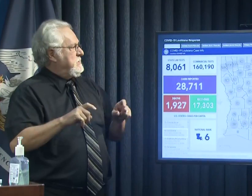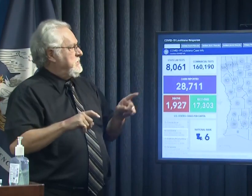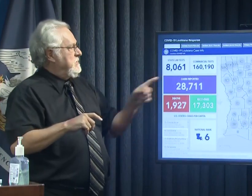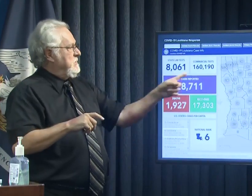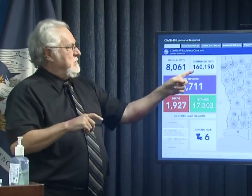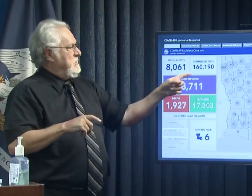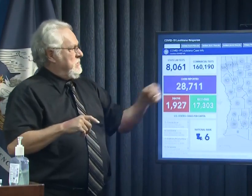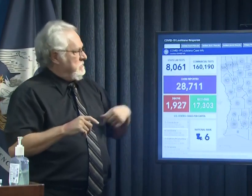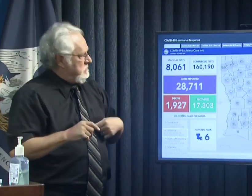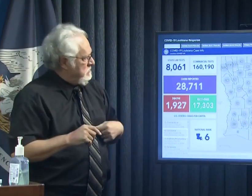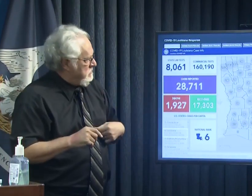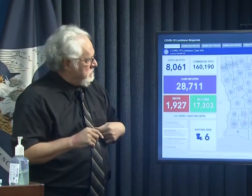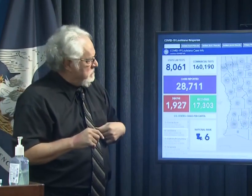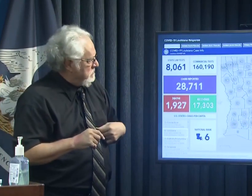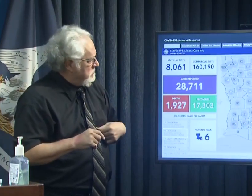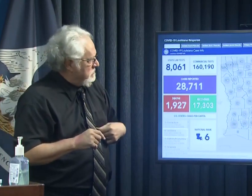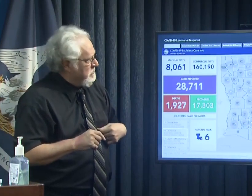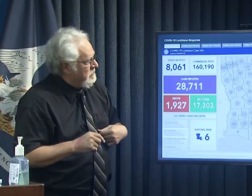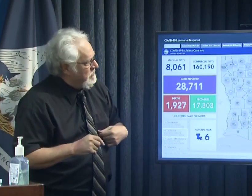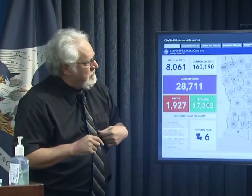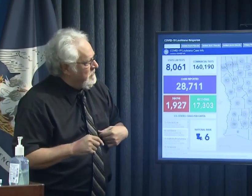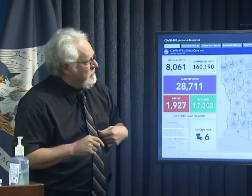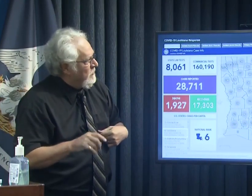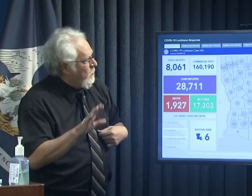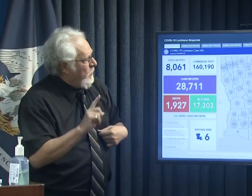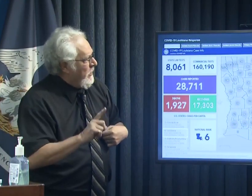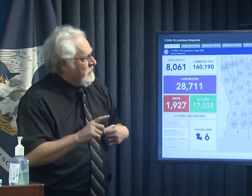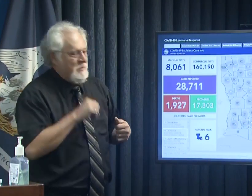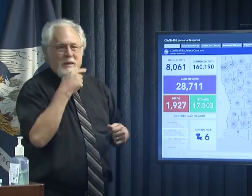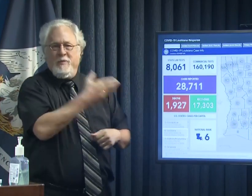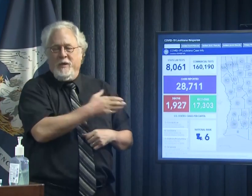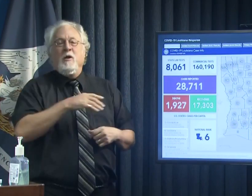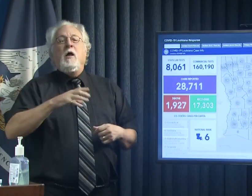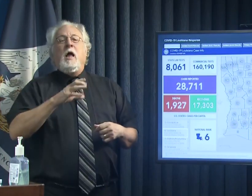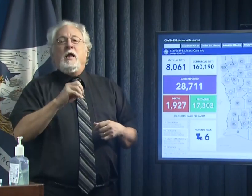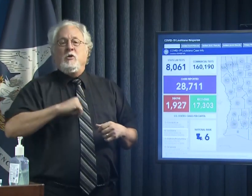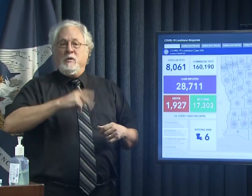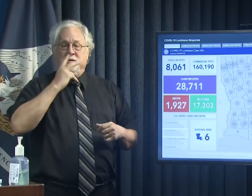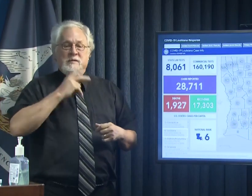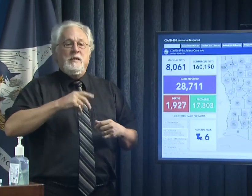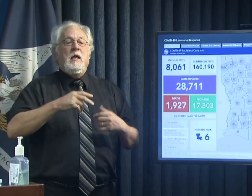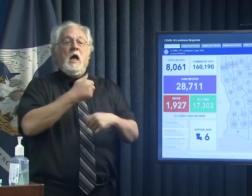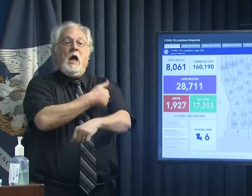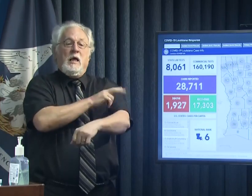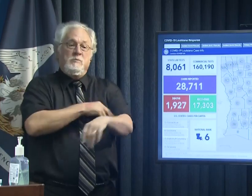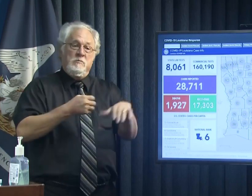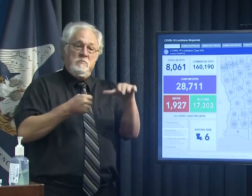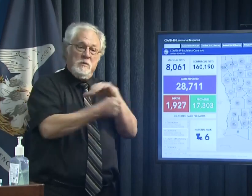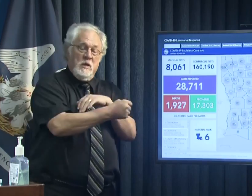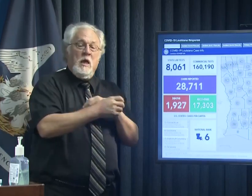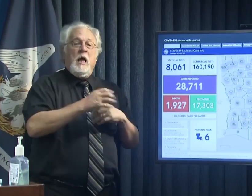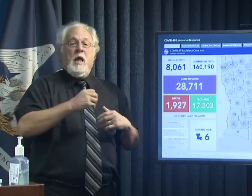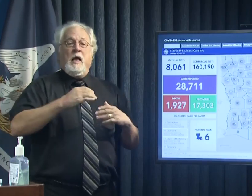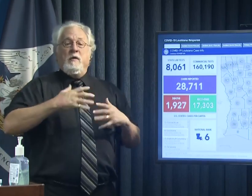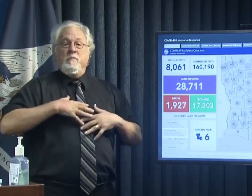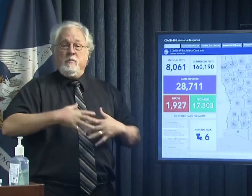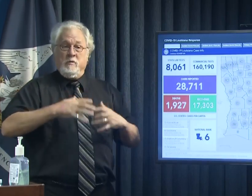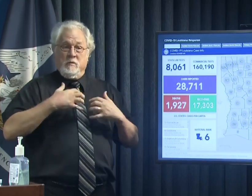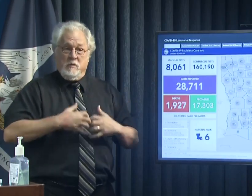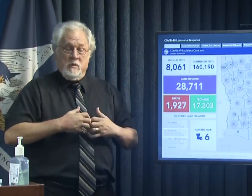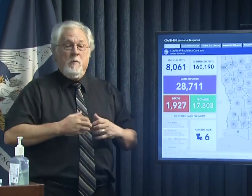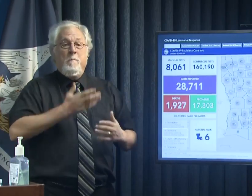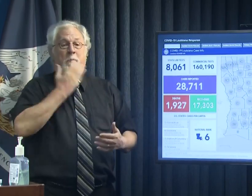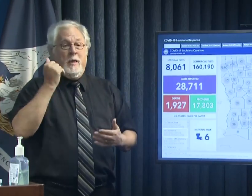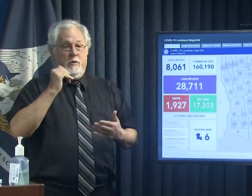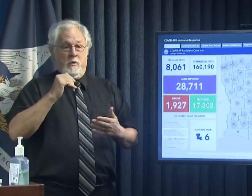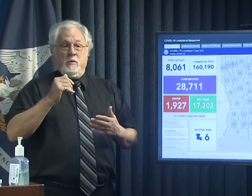so as you can see hospitalizations and ventilator usage better overall across the state over the last number